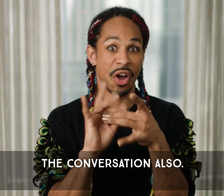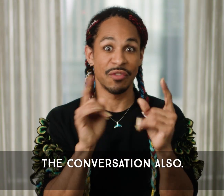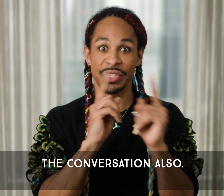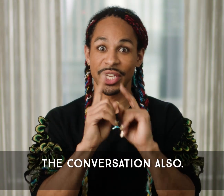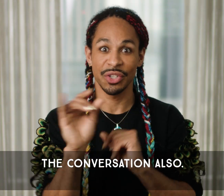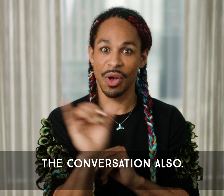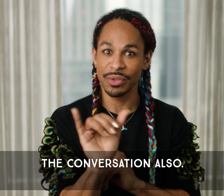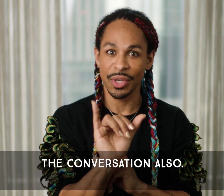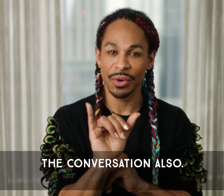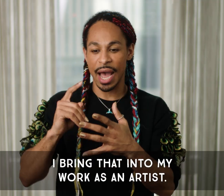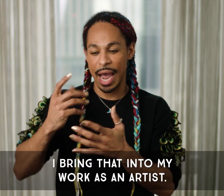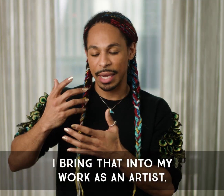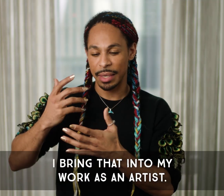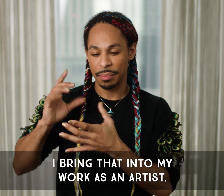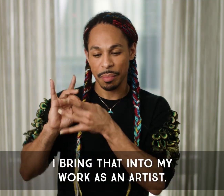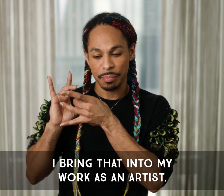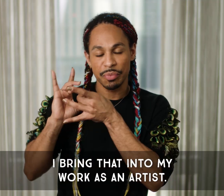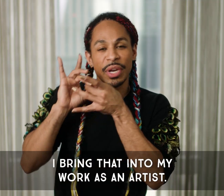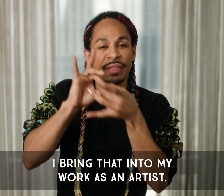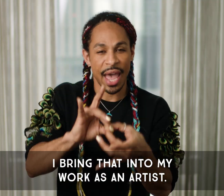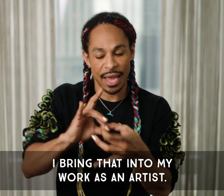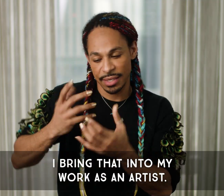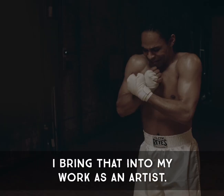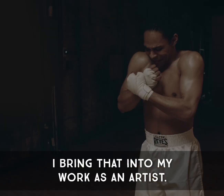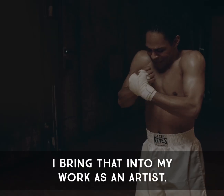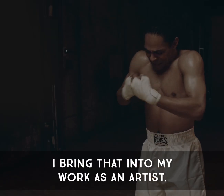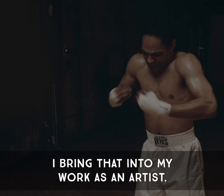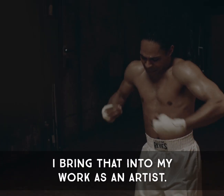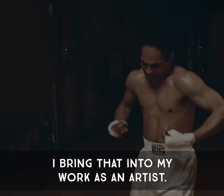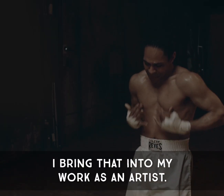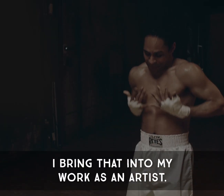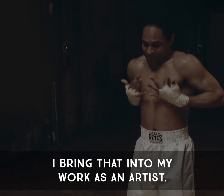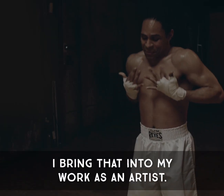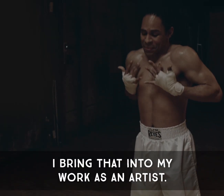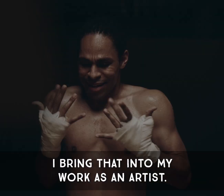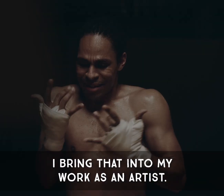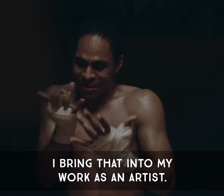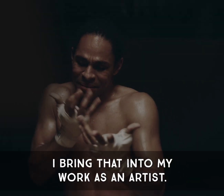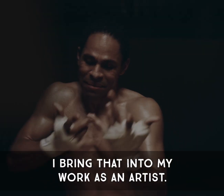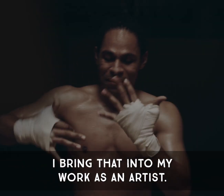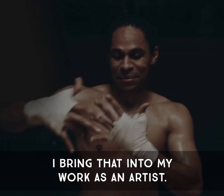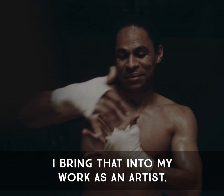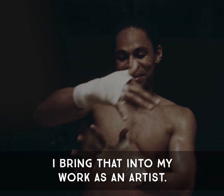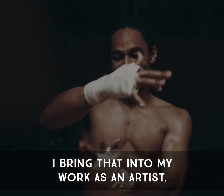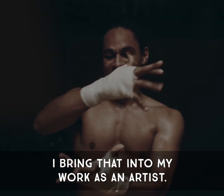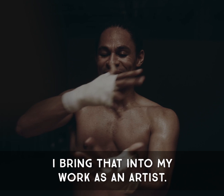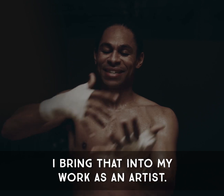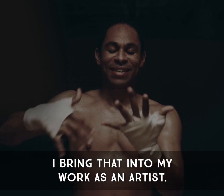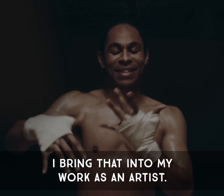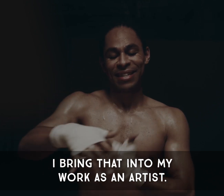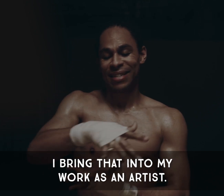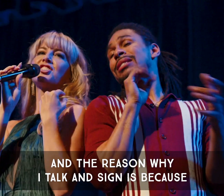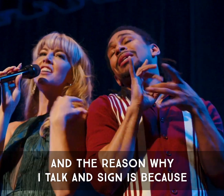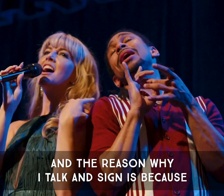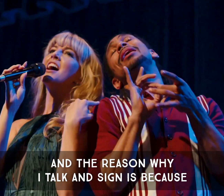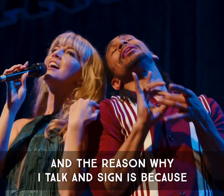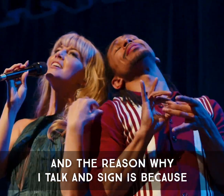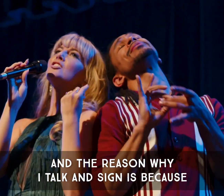conversation also. I bring that into my work as an artist, and the reason why I